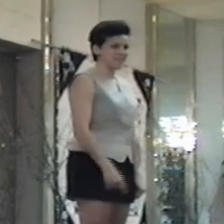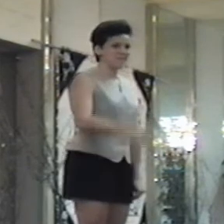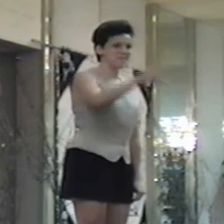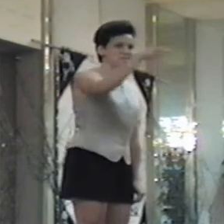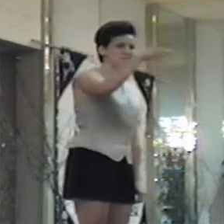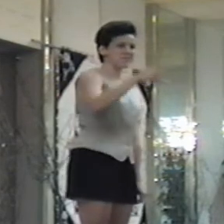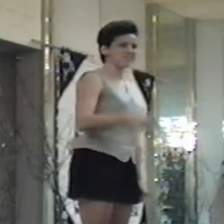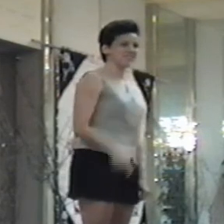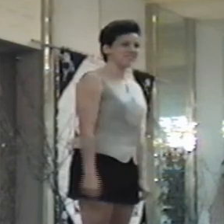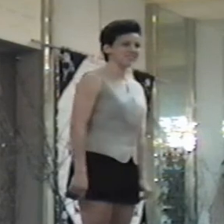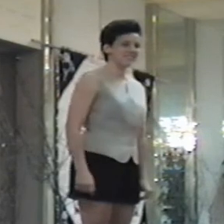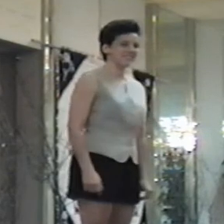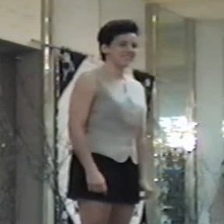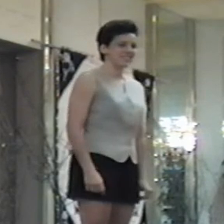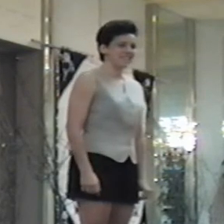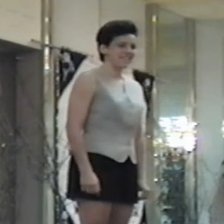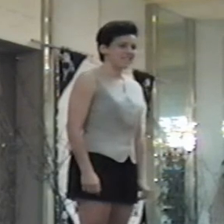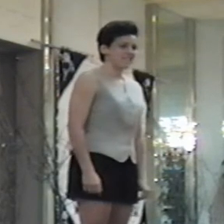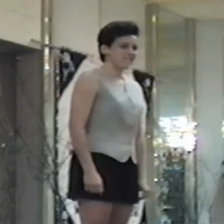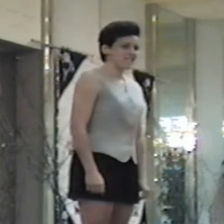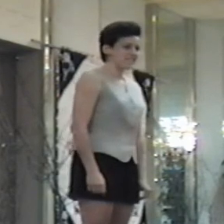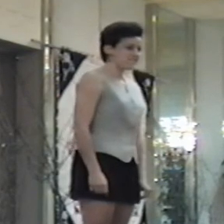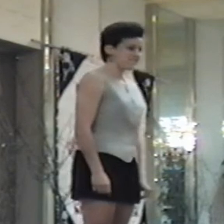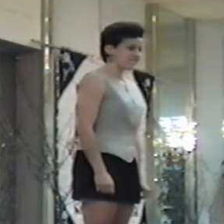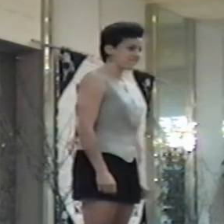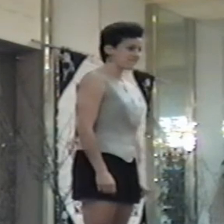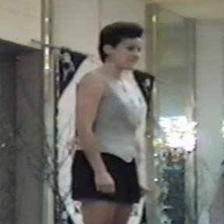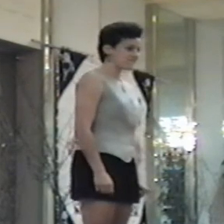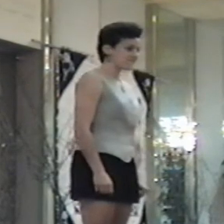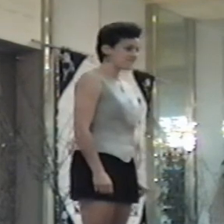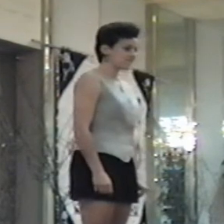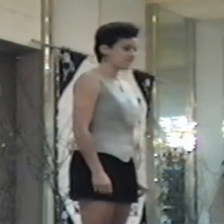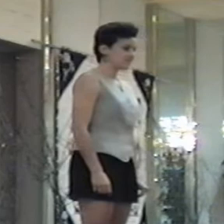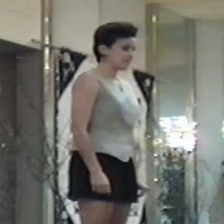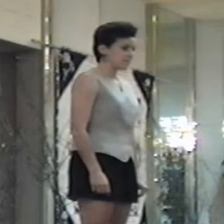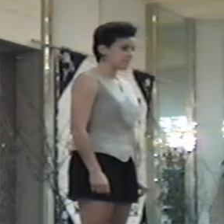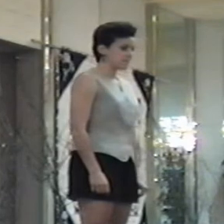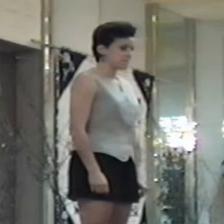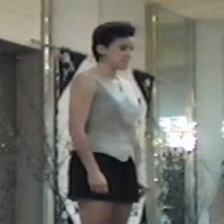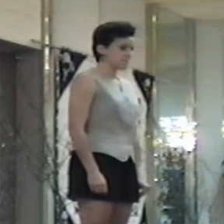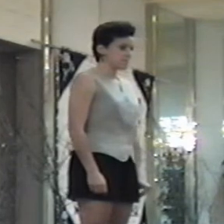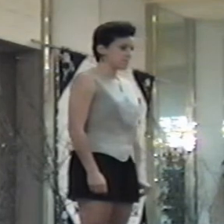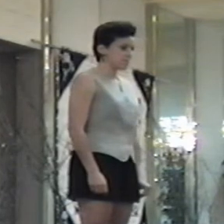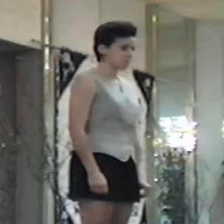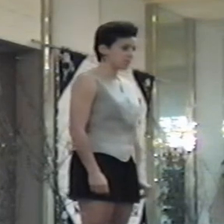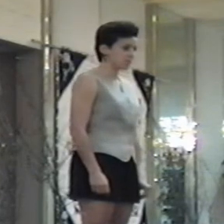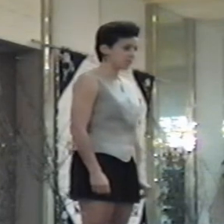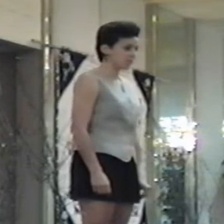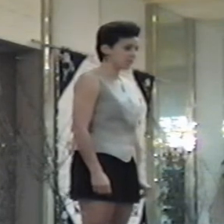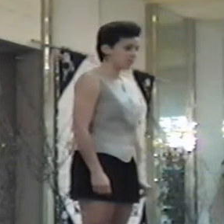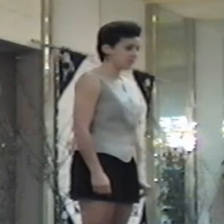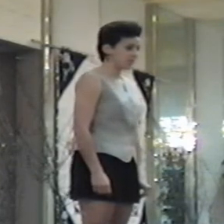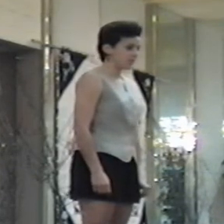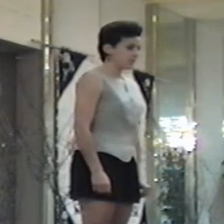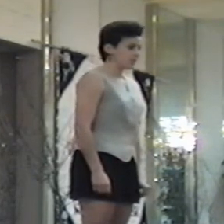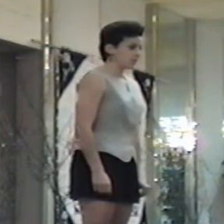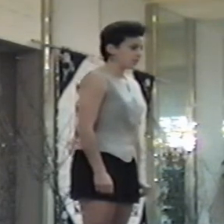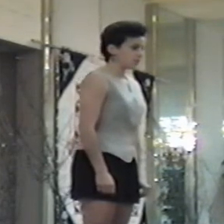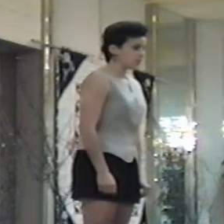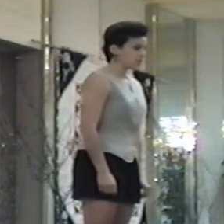That's right, yes. Terry Lee, we all know what we thought when we first convinced us. What did you think when you first came face